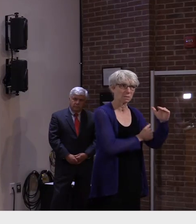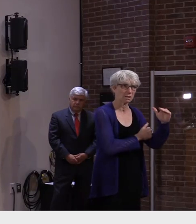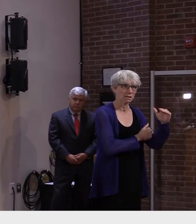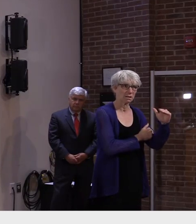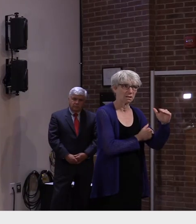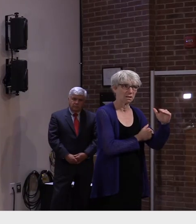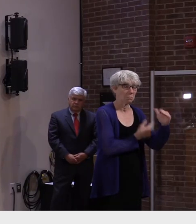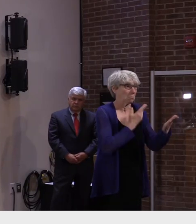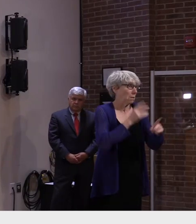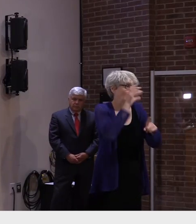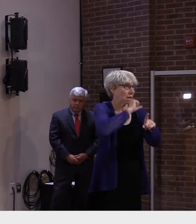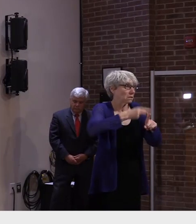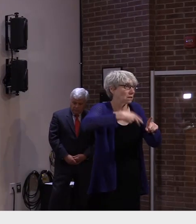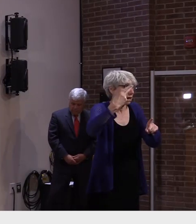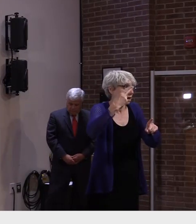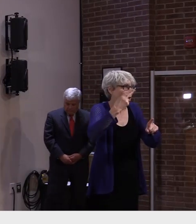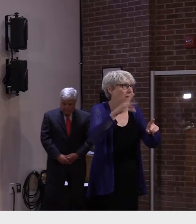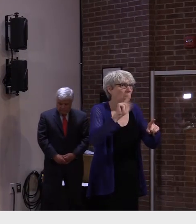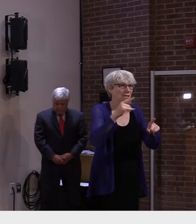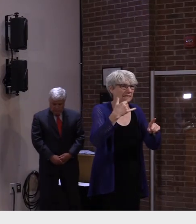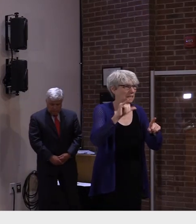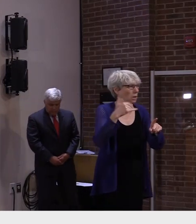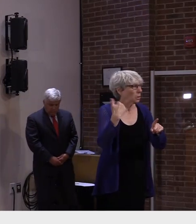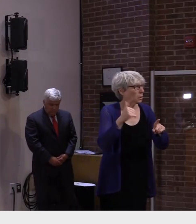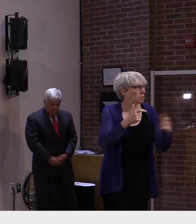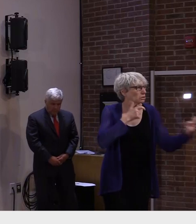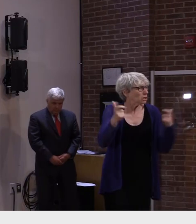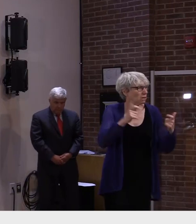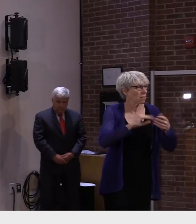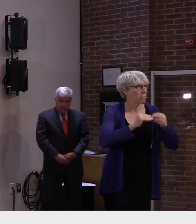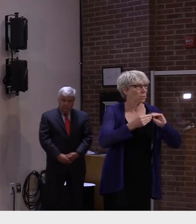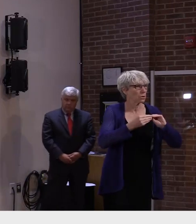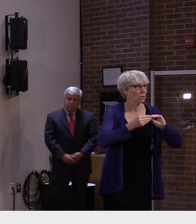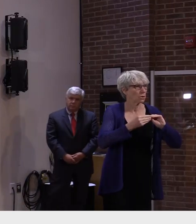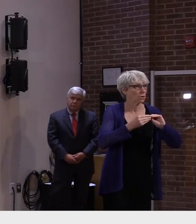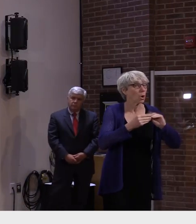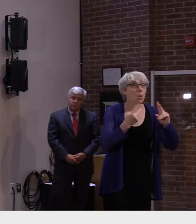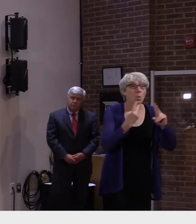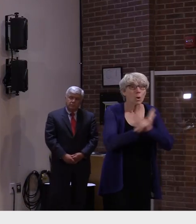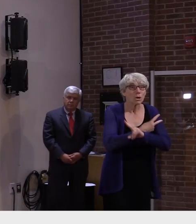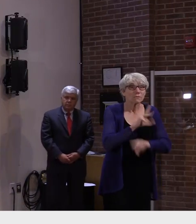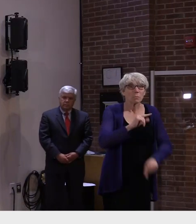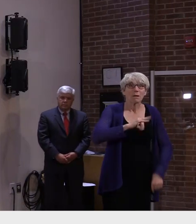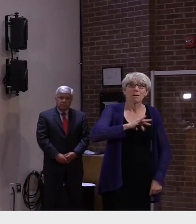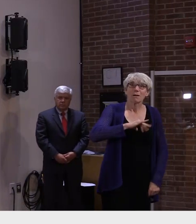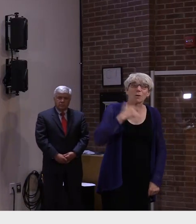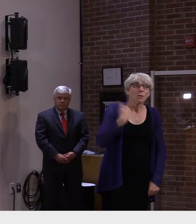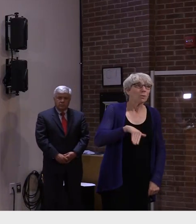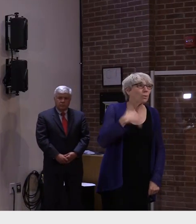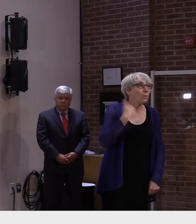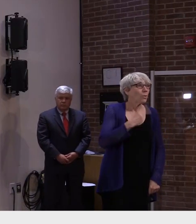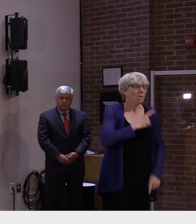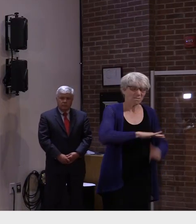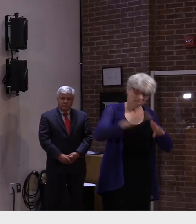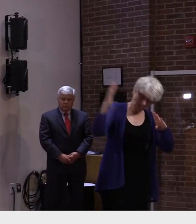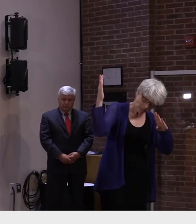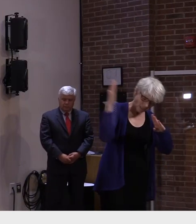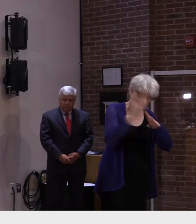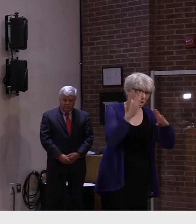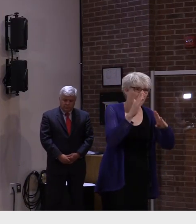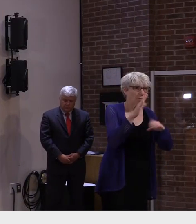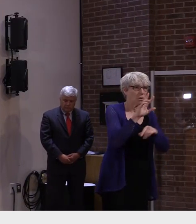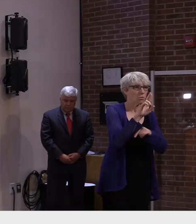now we know in vermont the tool works even better as we have some of the highest vaccination rates in the country